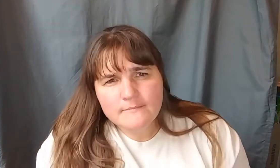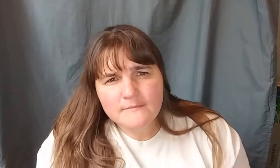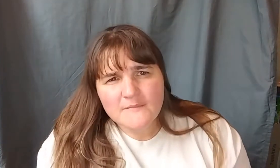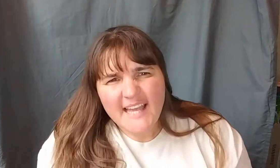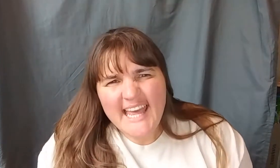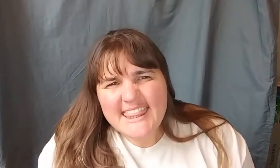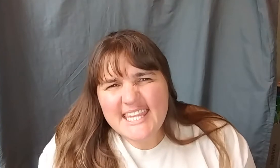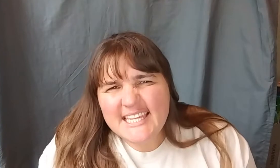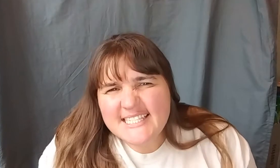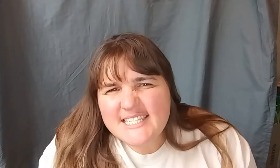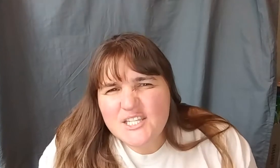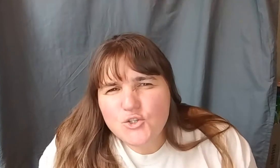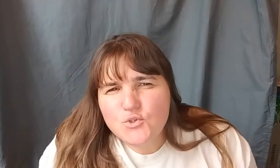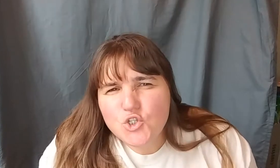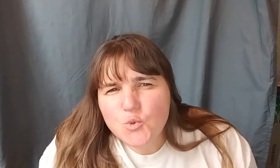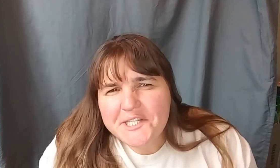I think I see you chewing.